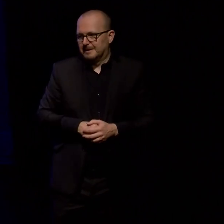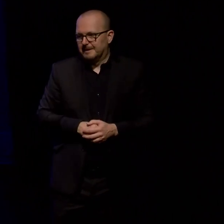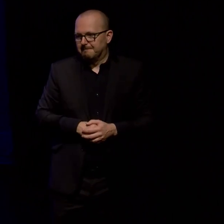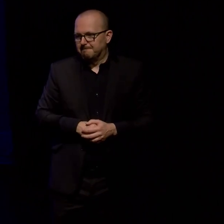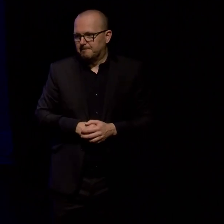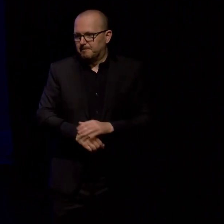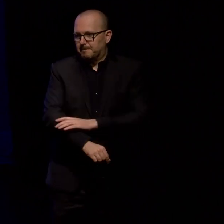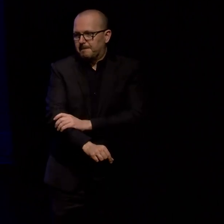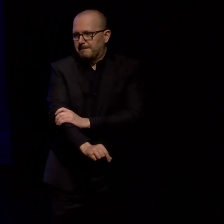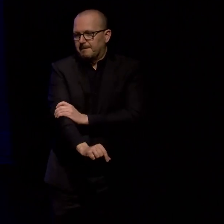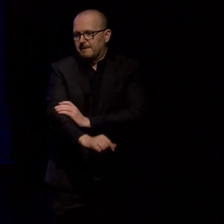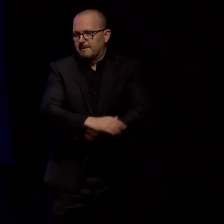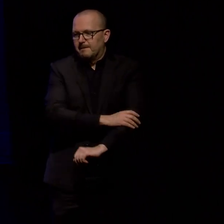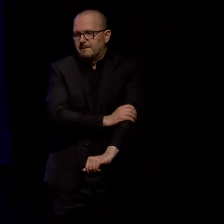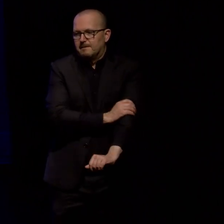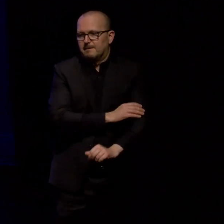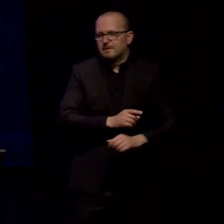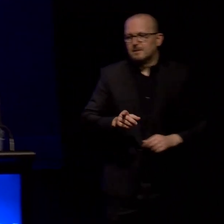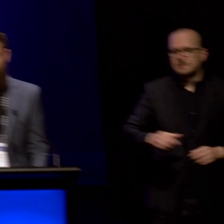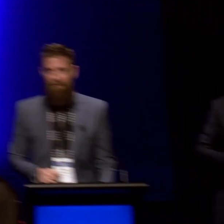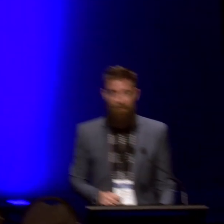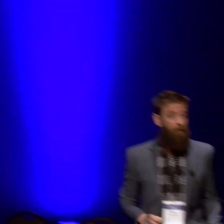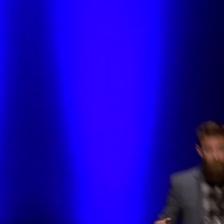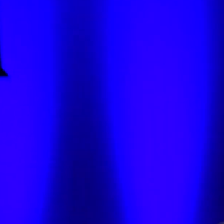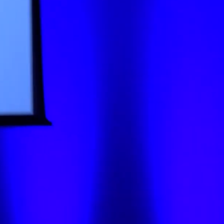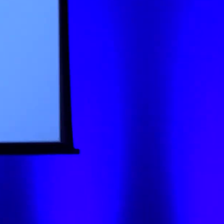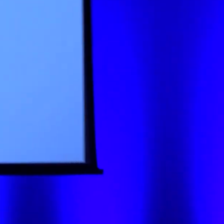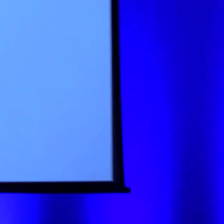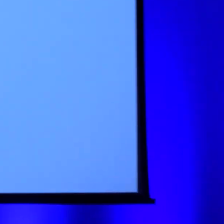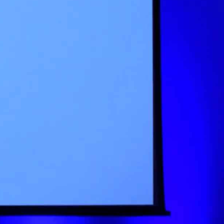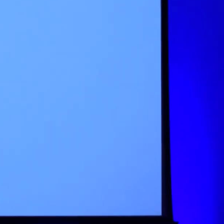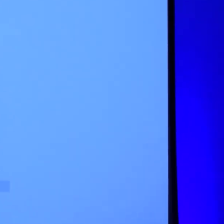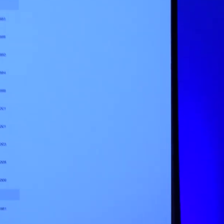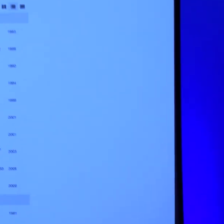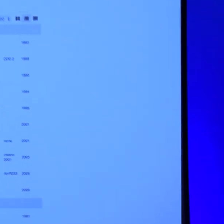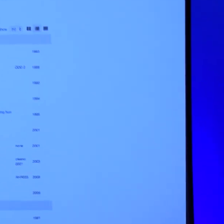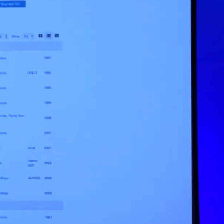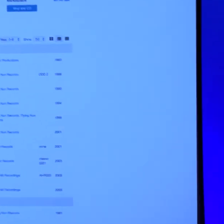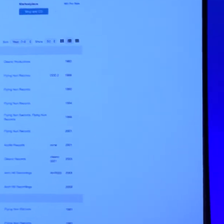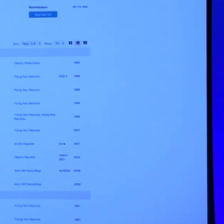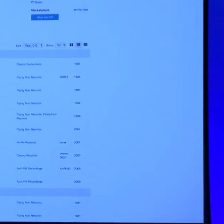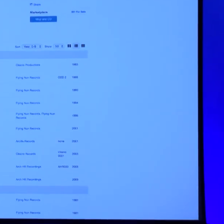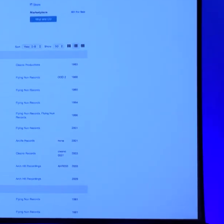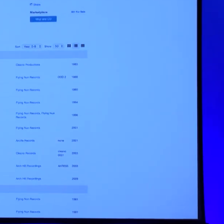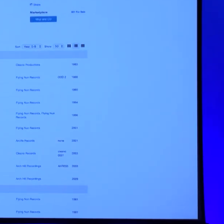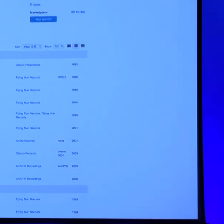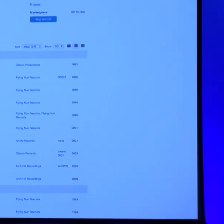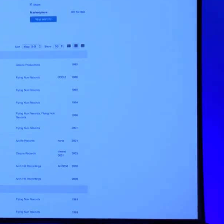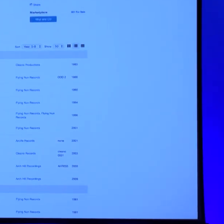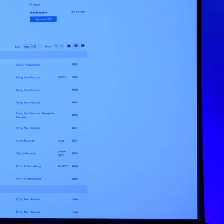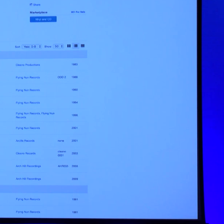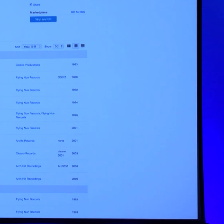This is where we started. We started with the Discogs database so not with audio culture at all and what we